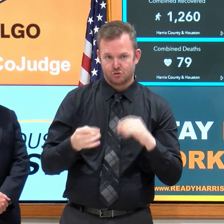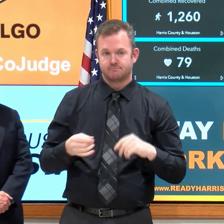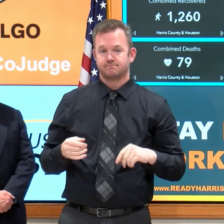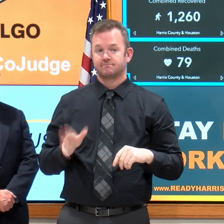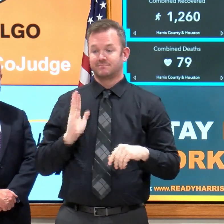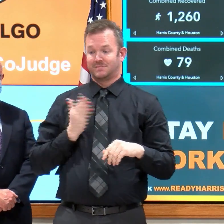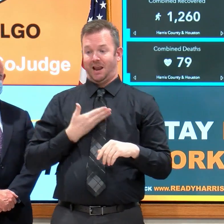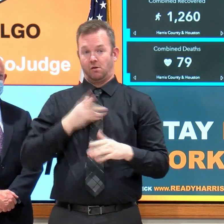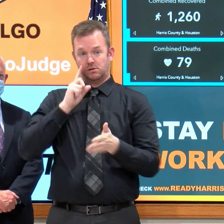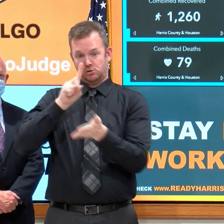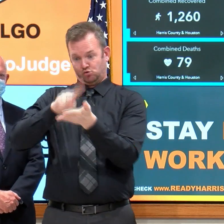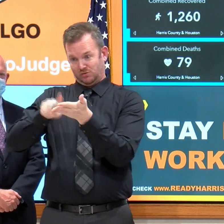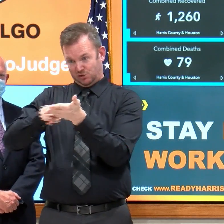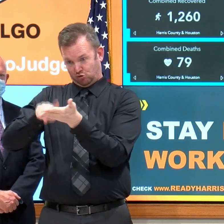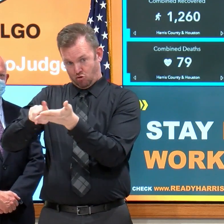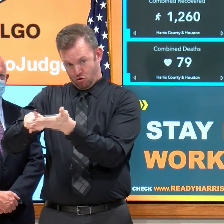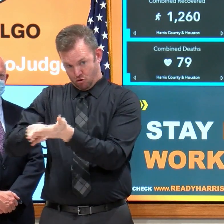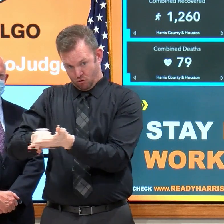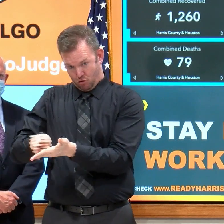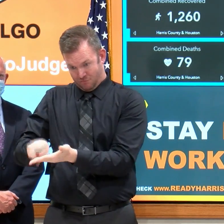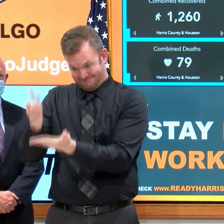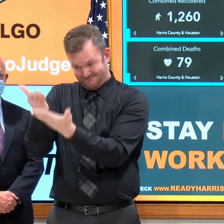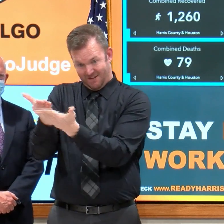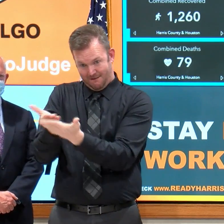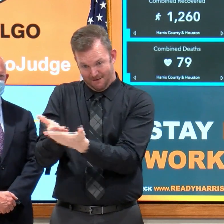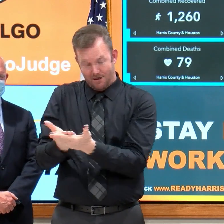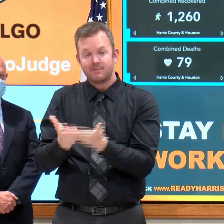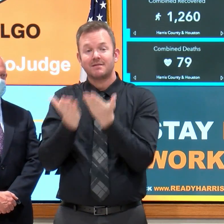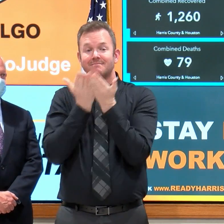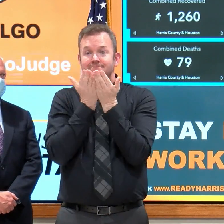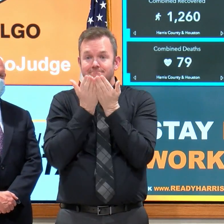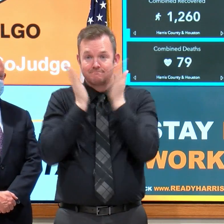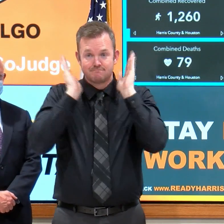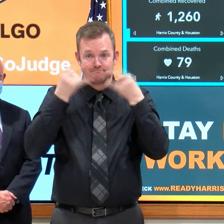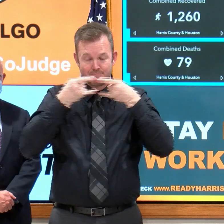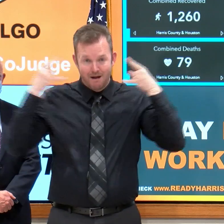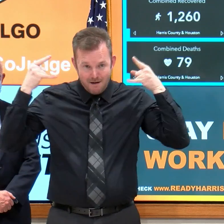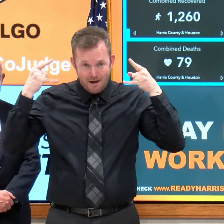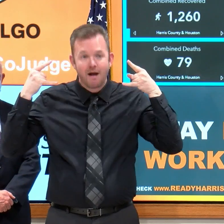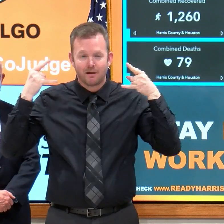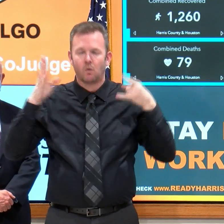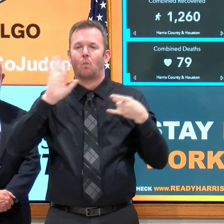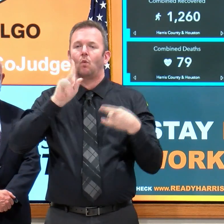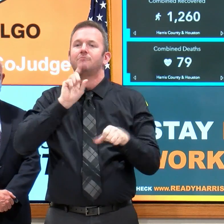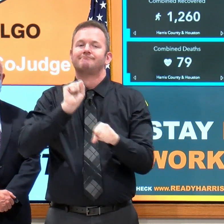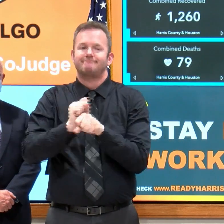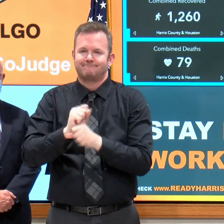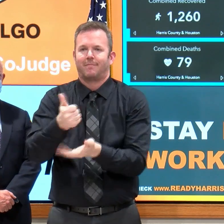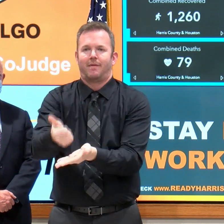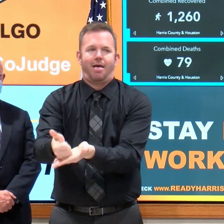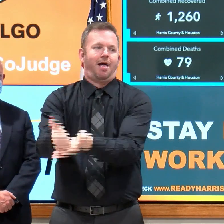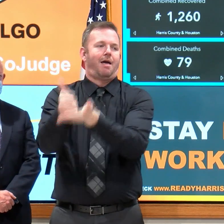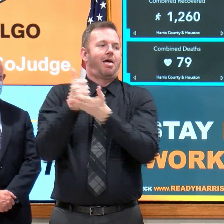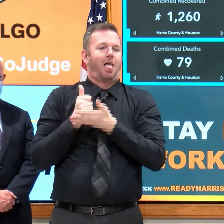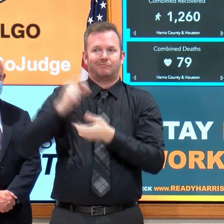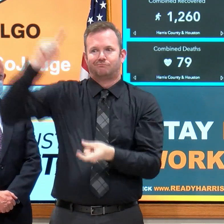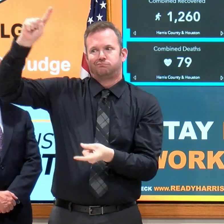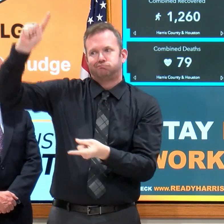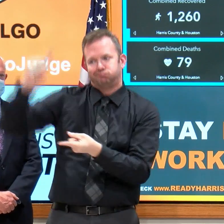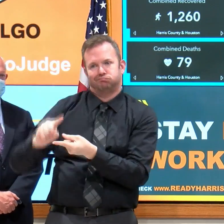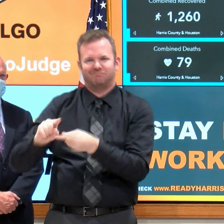clear. Wearing a face covering will help slow the spread of this coronavirus and